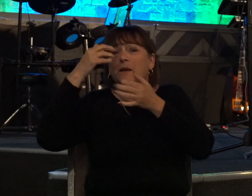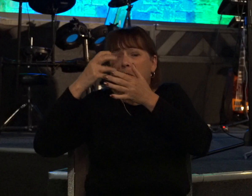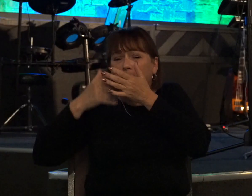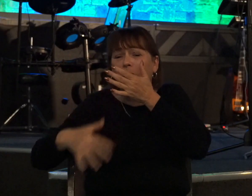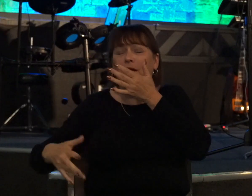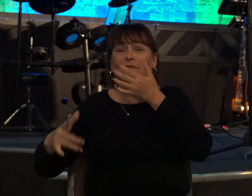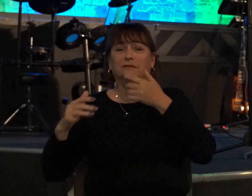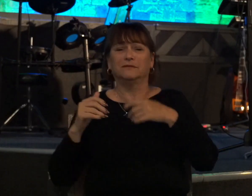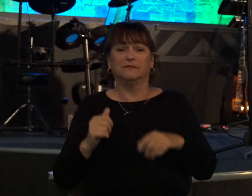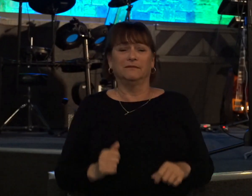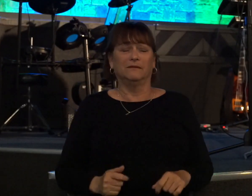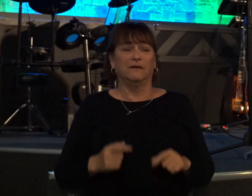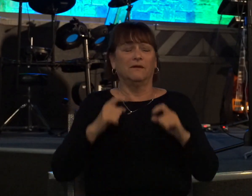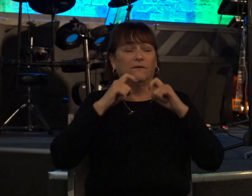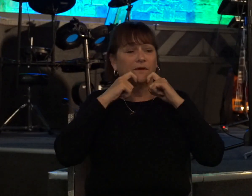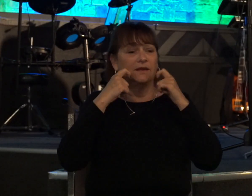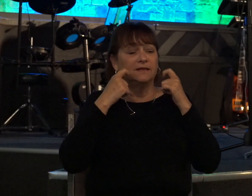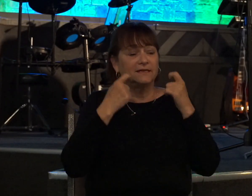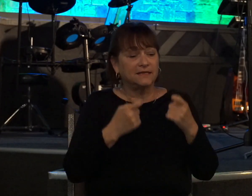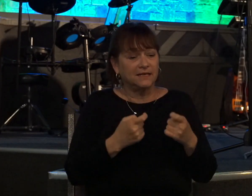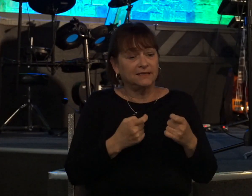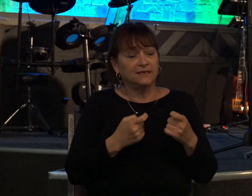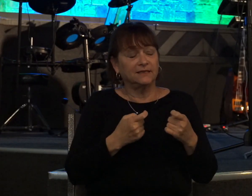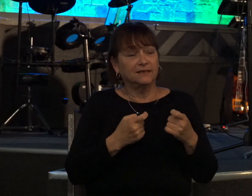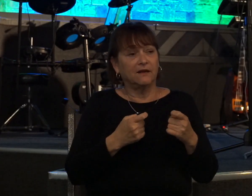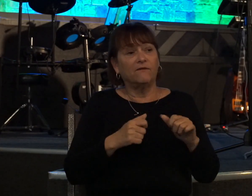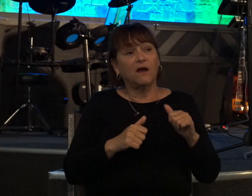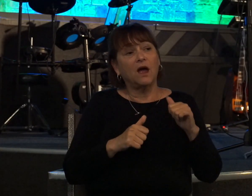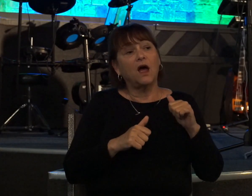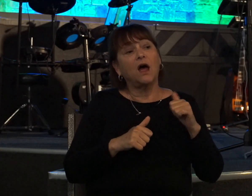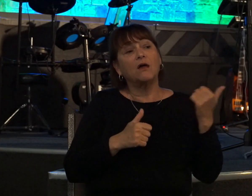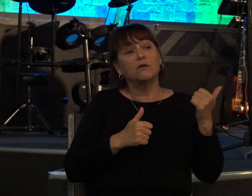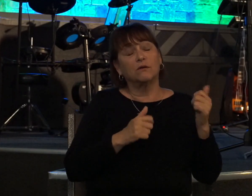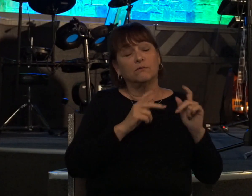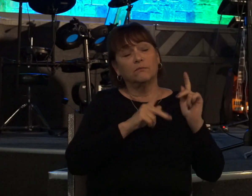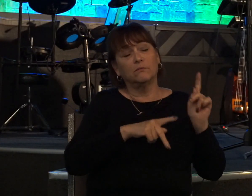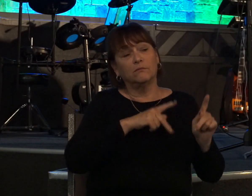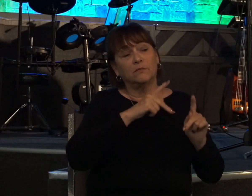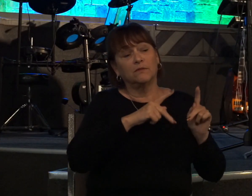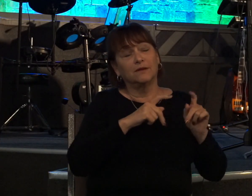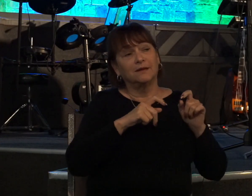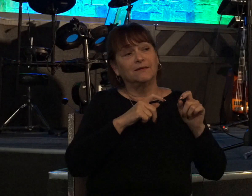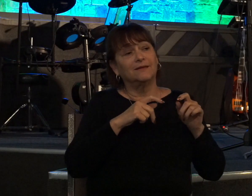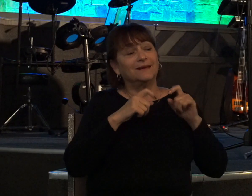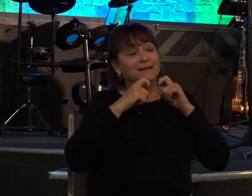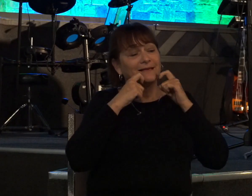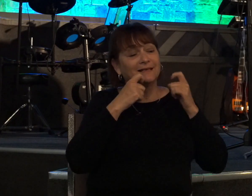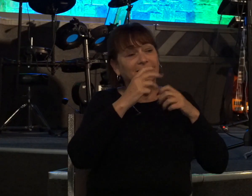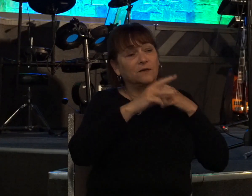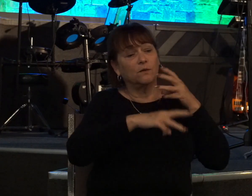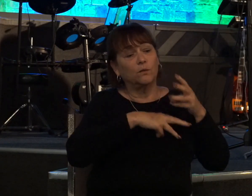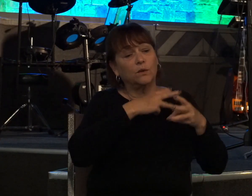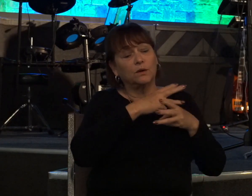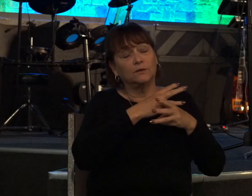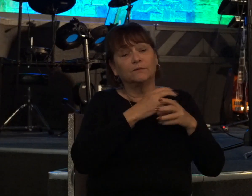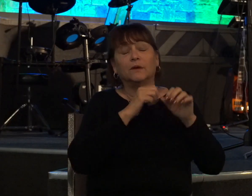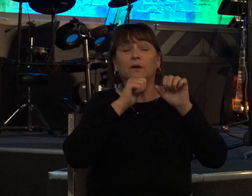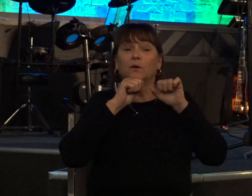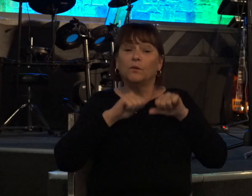for the sins of others the sins of the world we can look to the